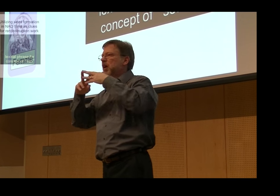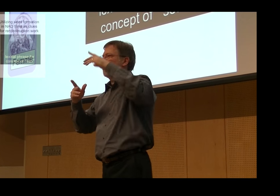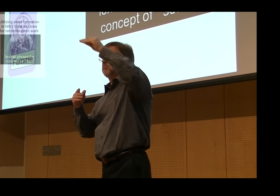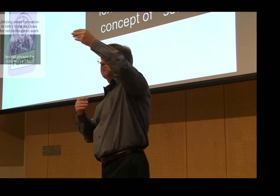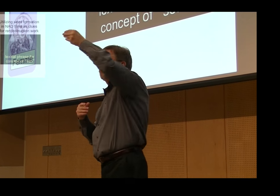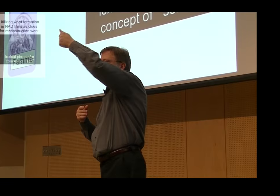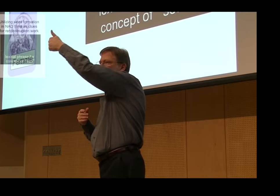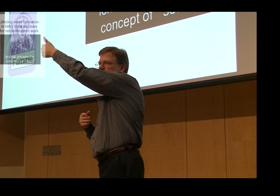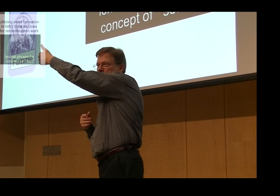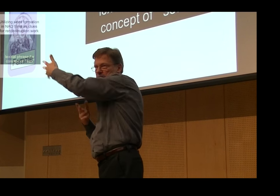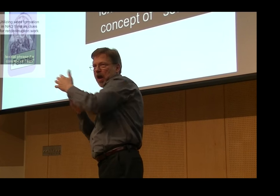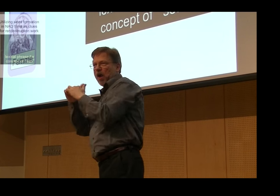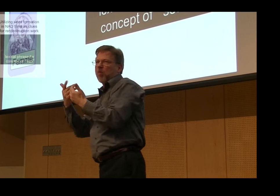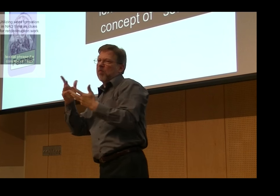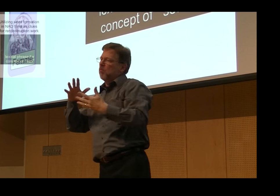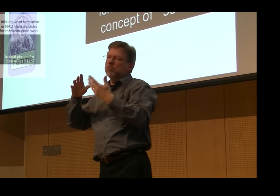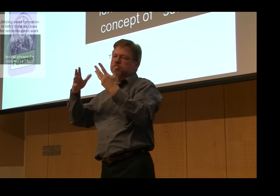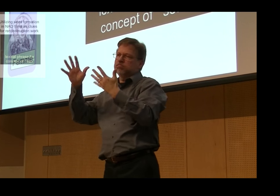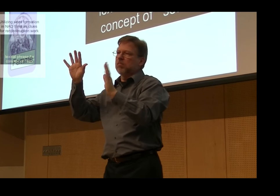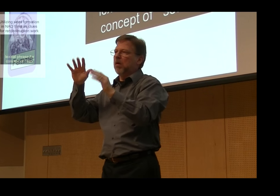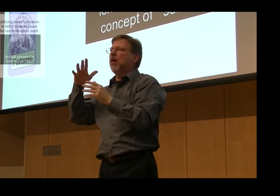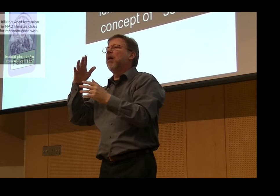that that particular form doesn't exist today in French Sign Language.